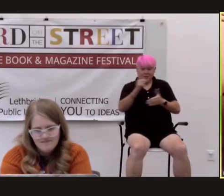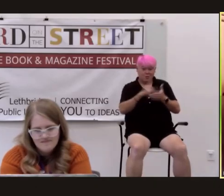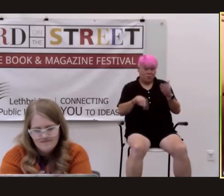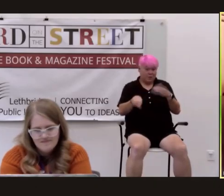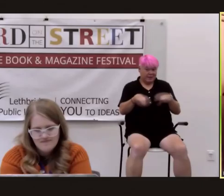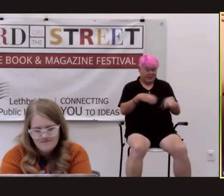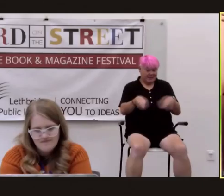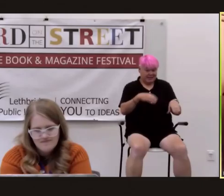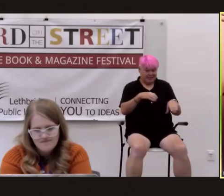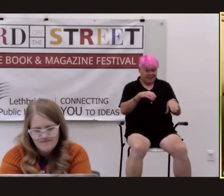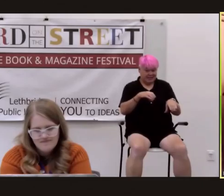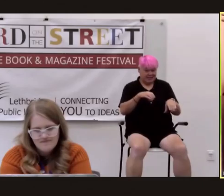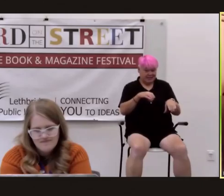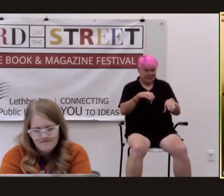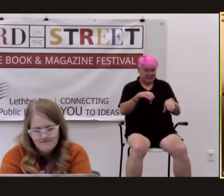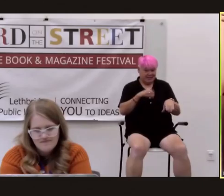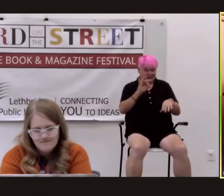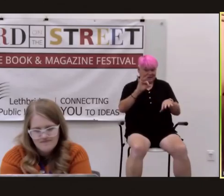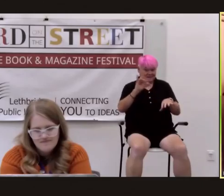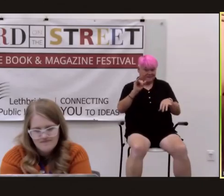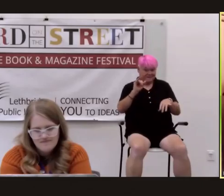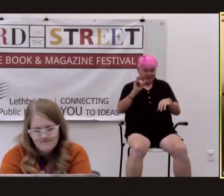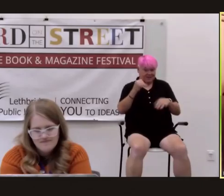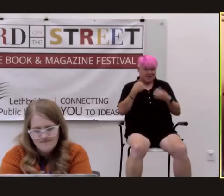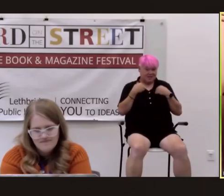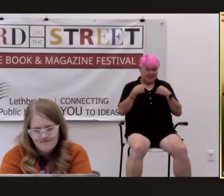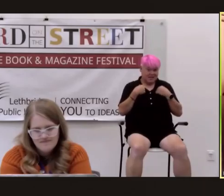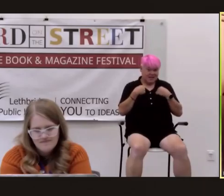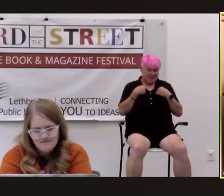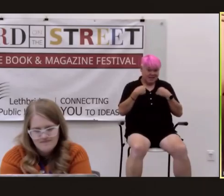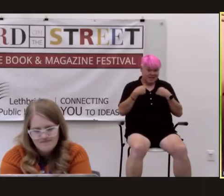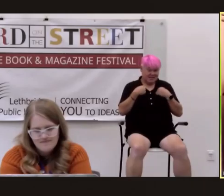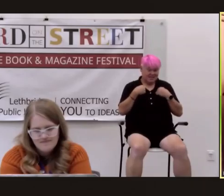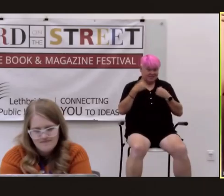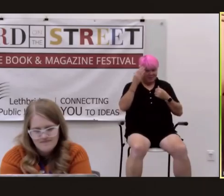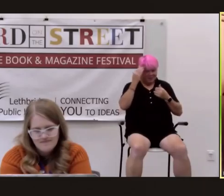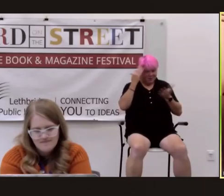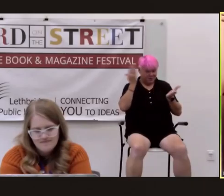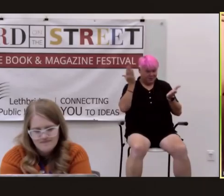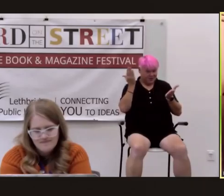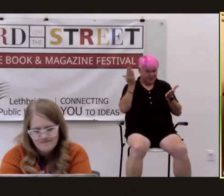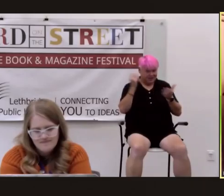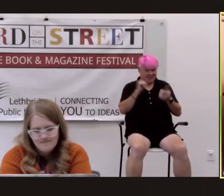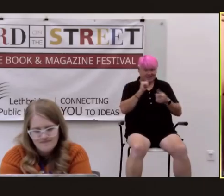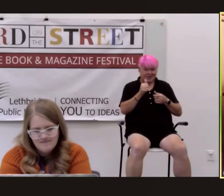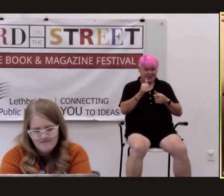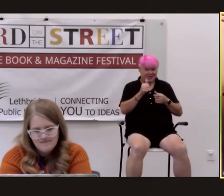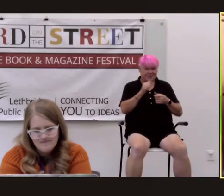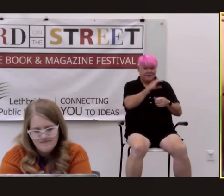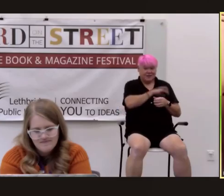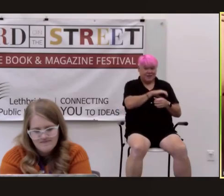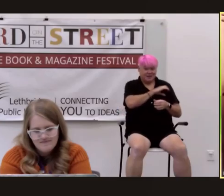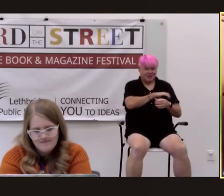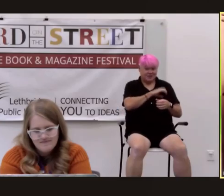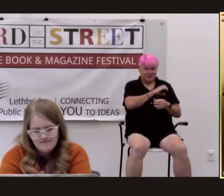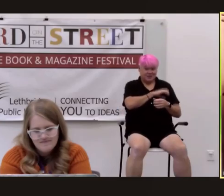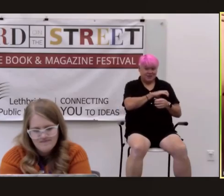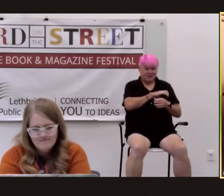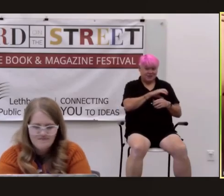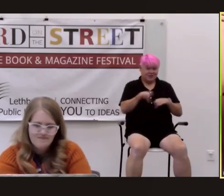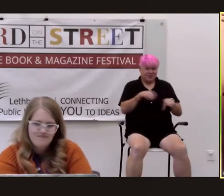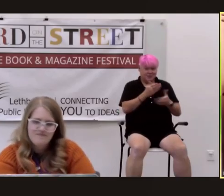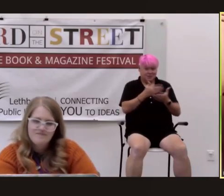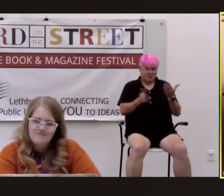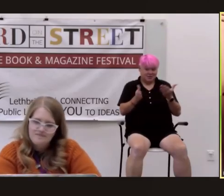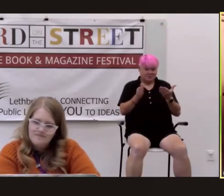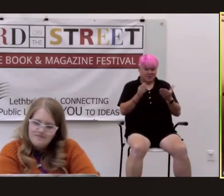other hand fiction has to be believable none you know you can have characters do something in a